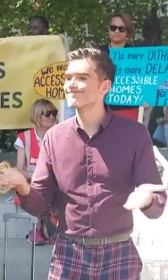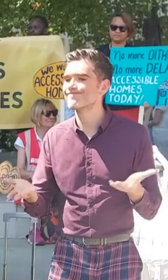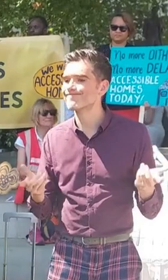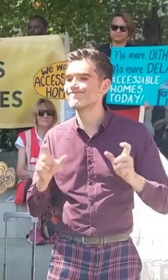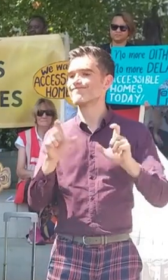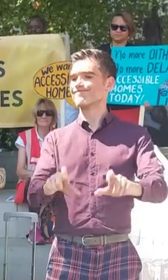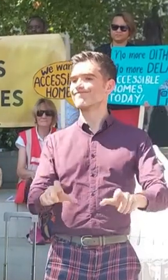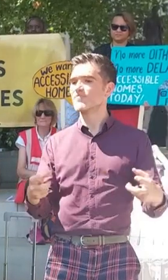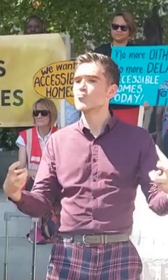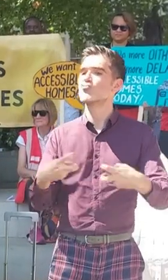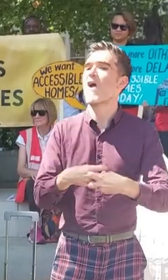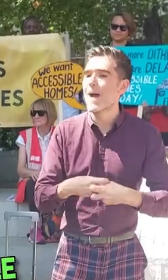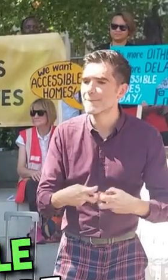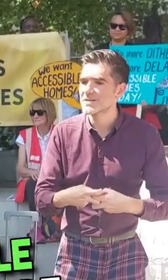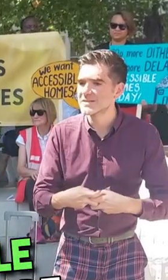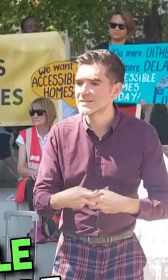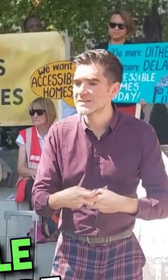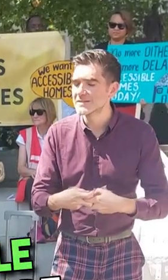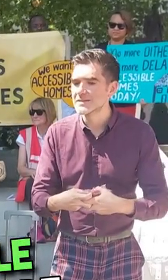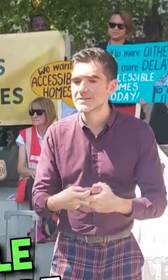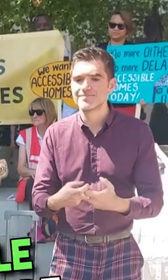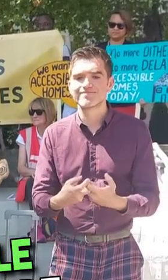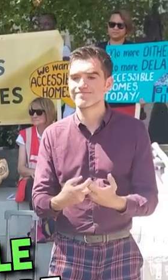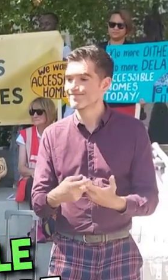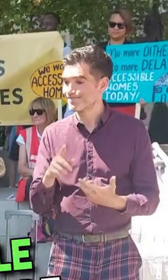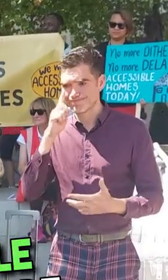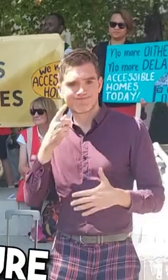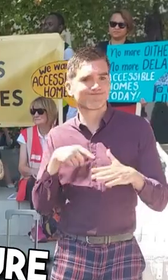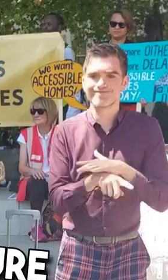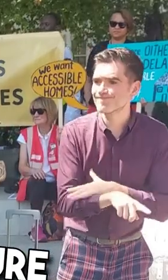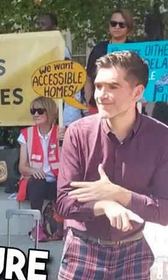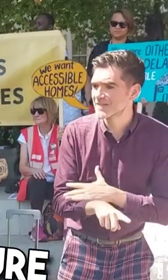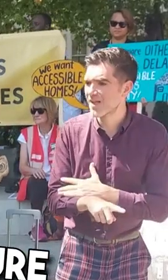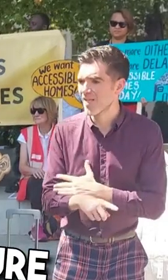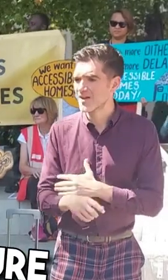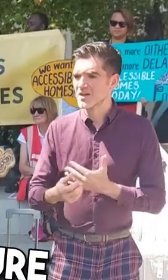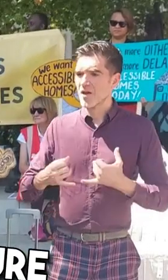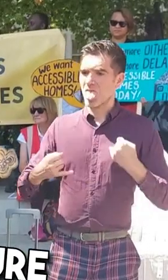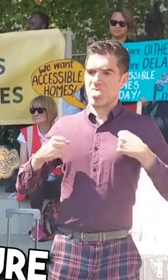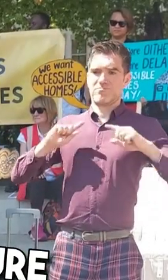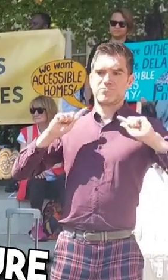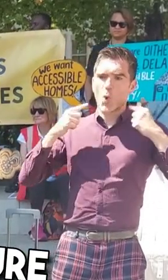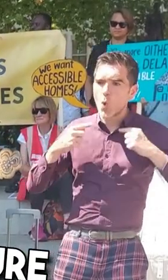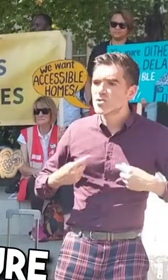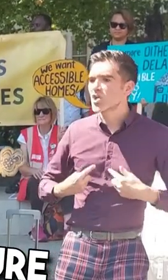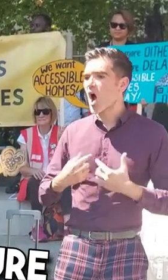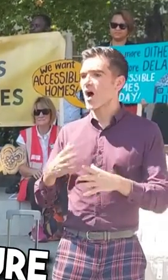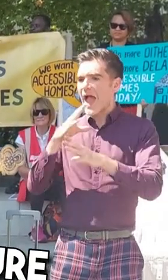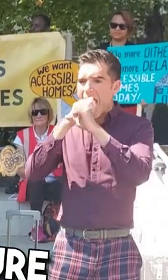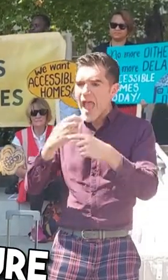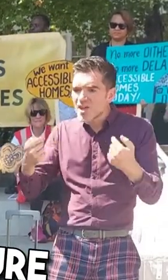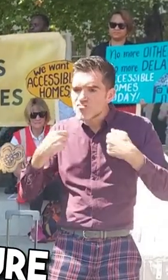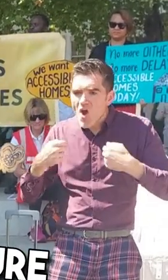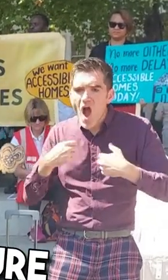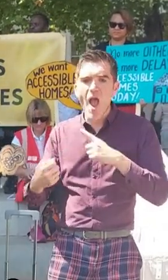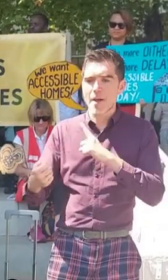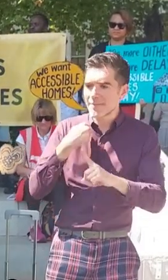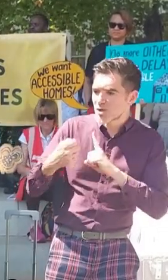Victims are trapped, unable to escape from the torture of hate crime or abuse.